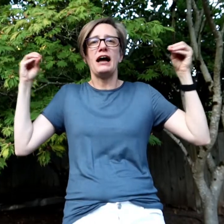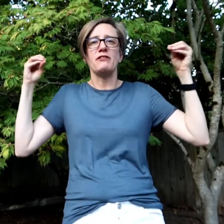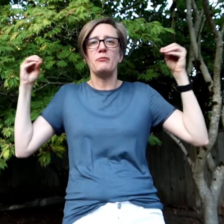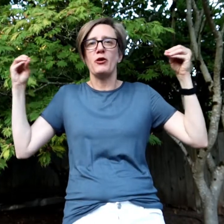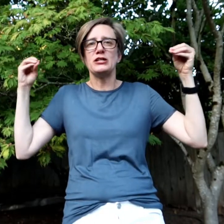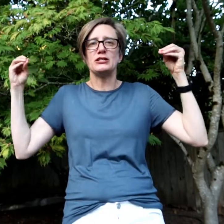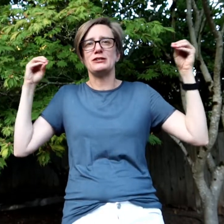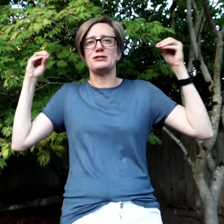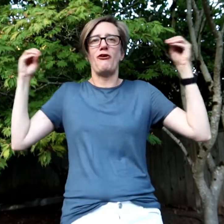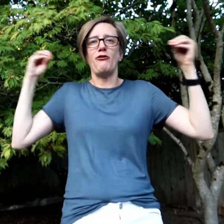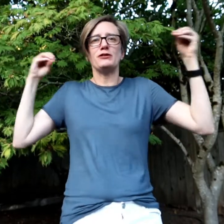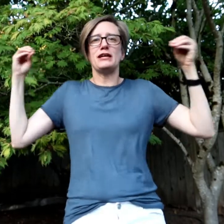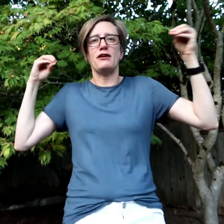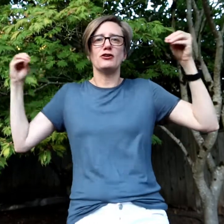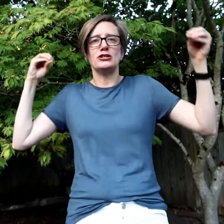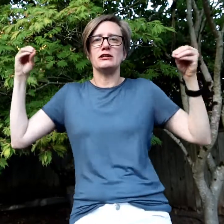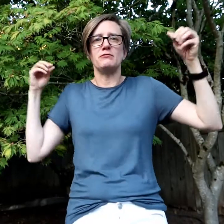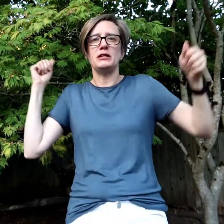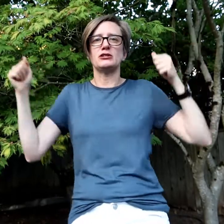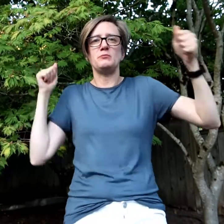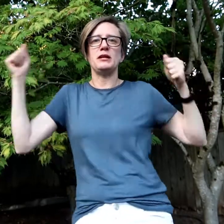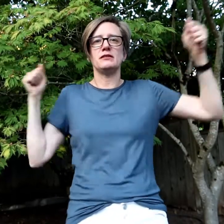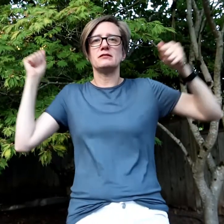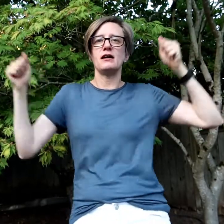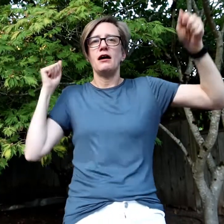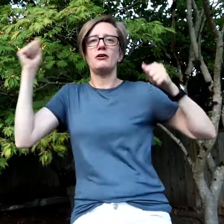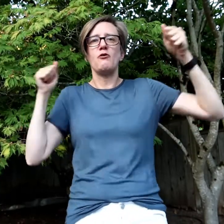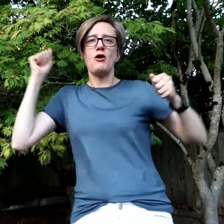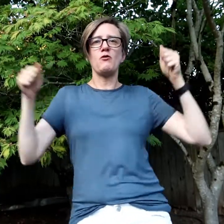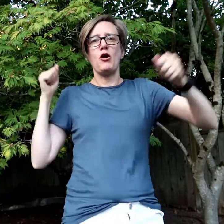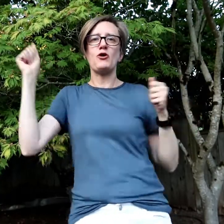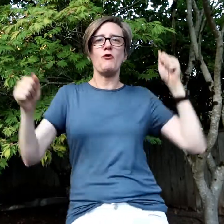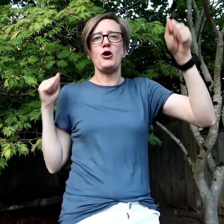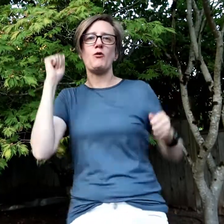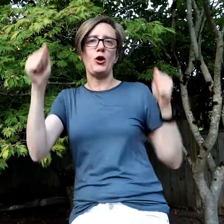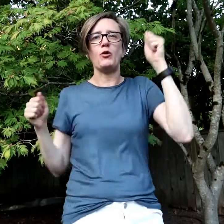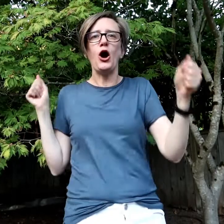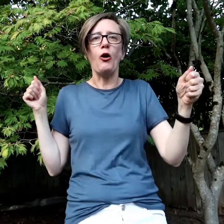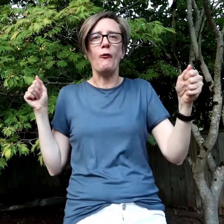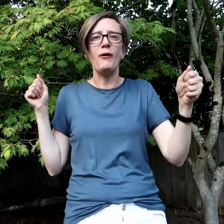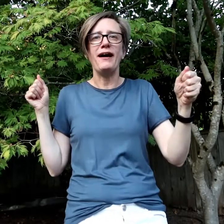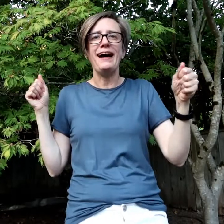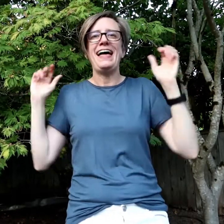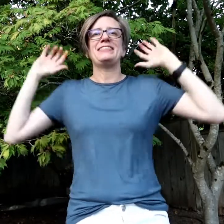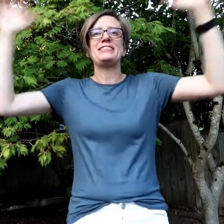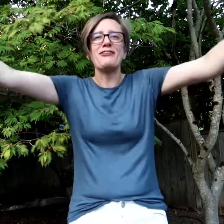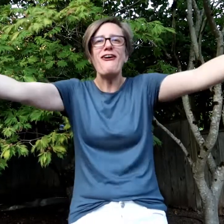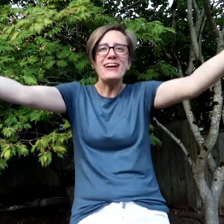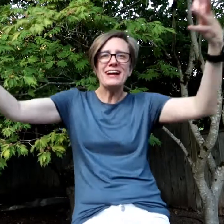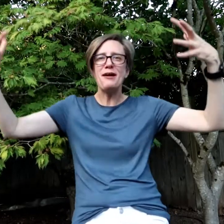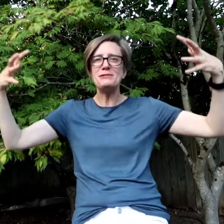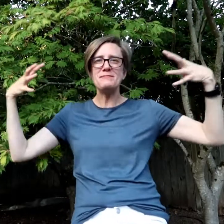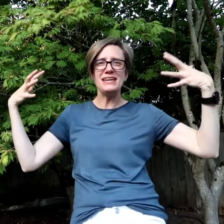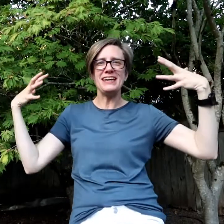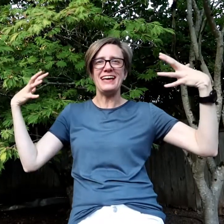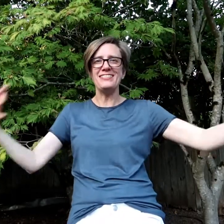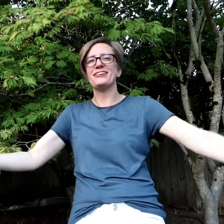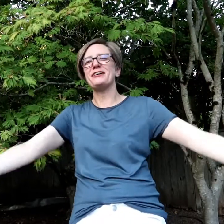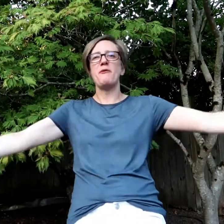vibration and all this energy of me just being this go, go, go, go, go, go, go, that they're all going to come to me. And they're going to want